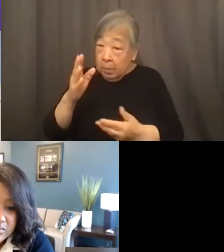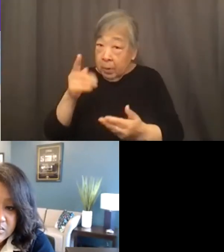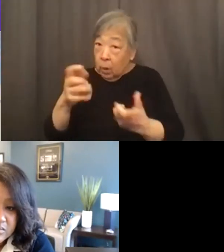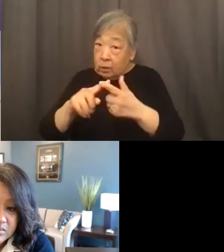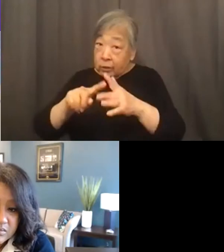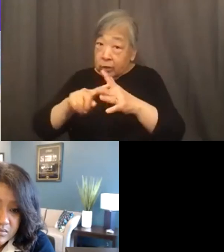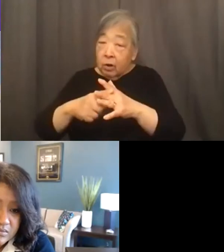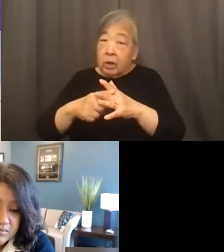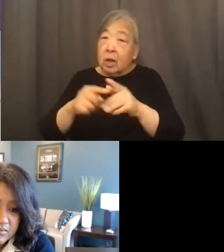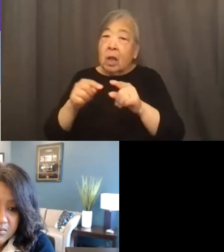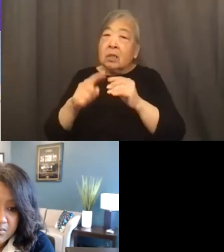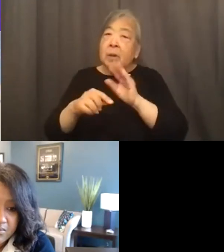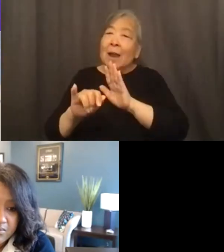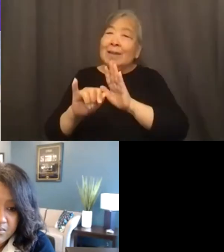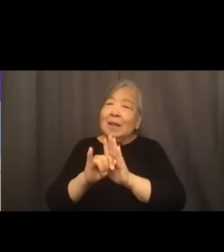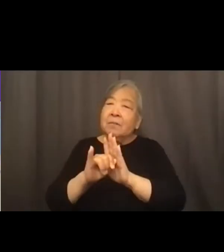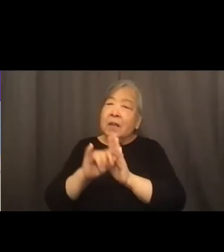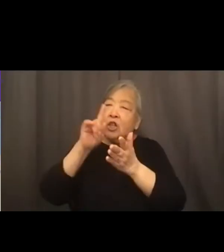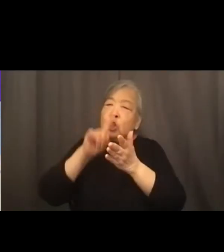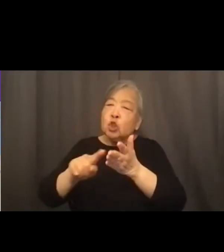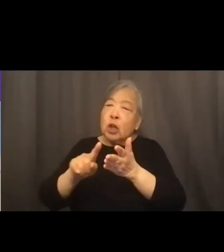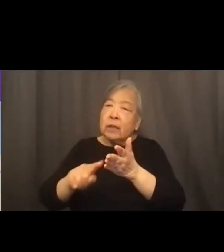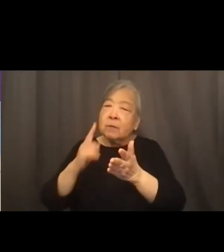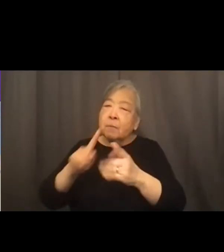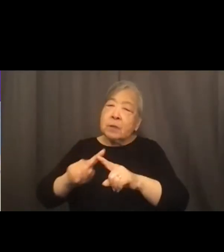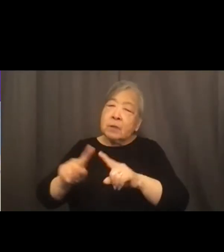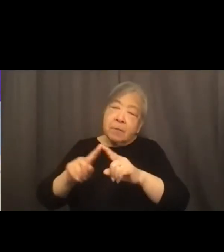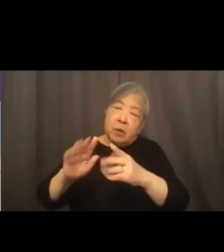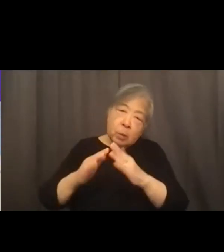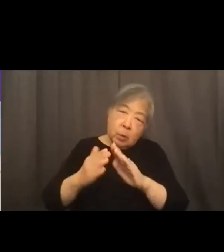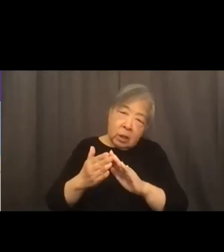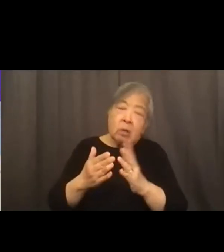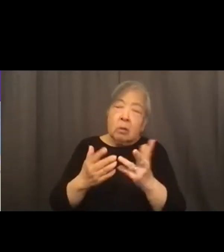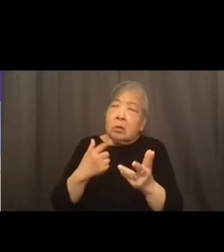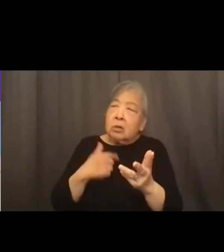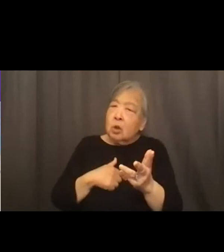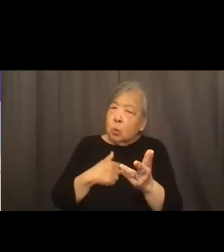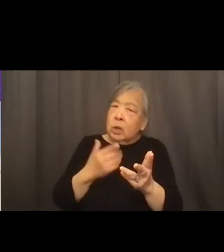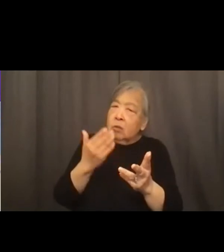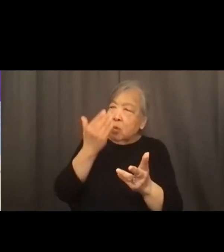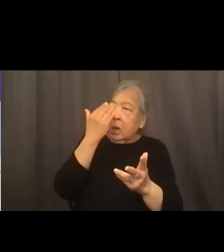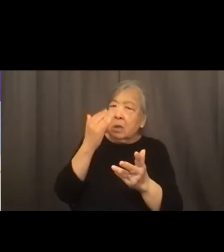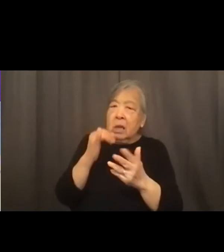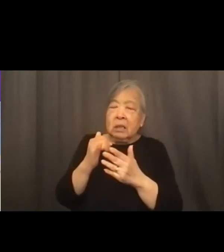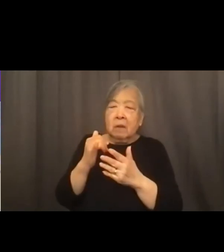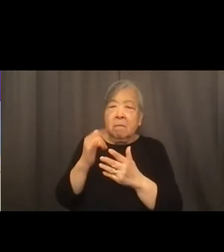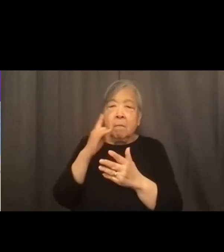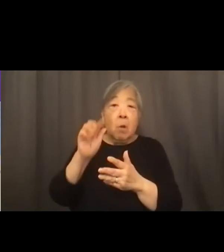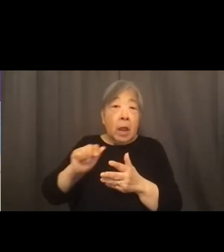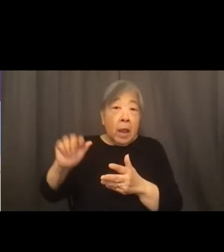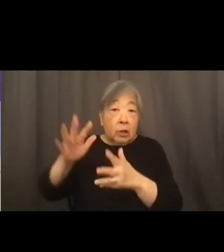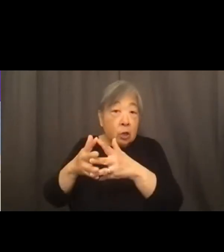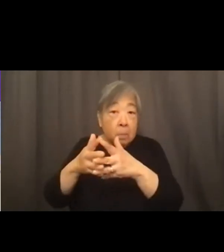this is about identification checks for different communities so we recognize that in some immigrant or for Asian American